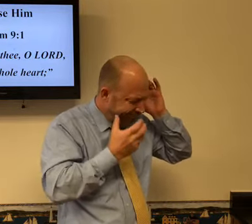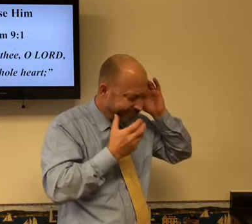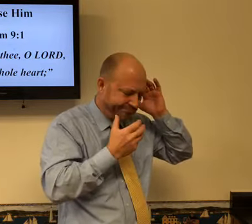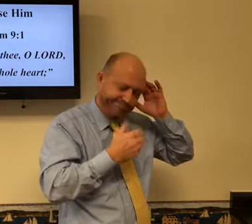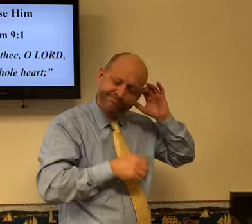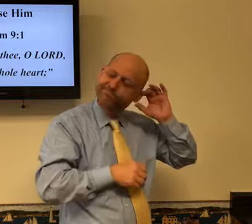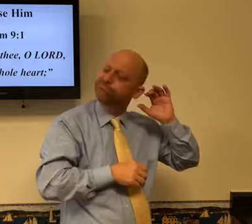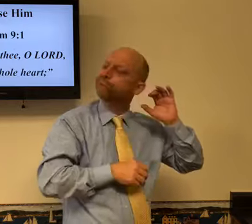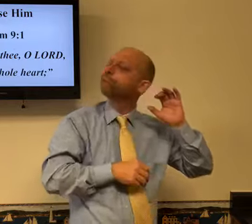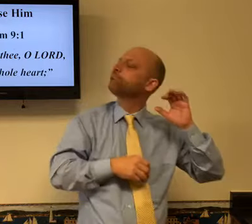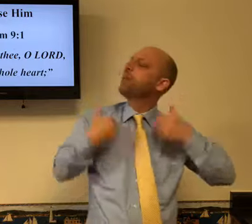listens.